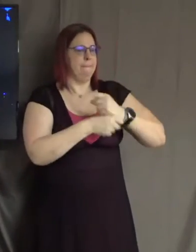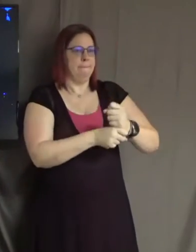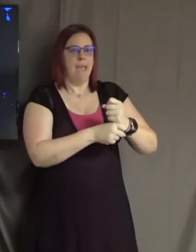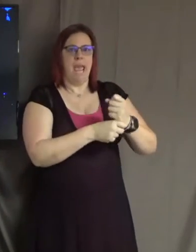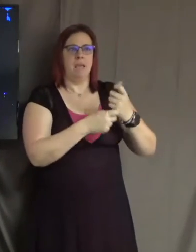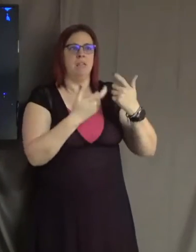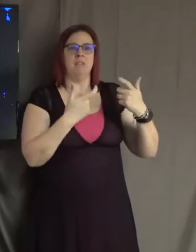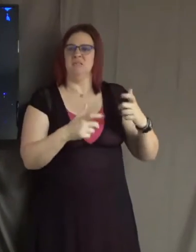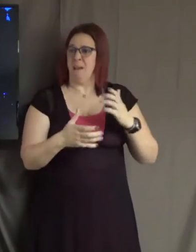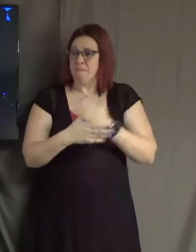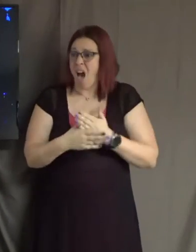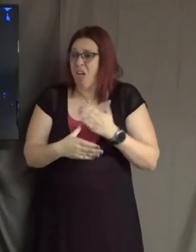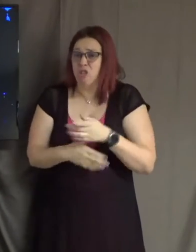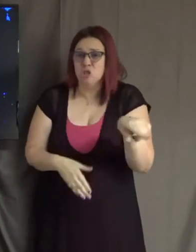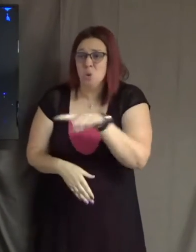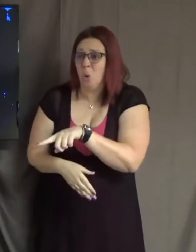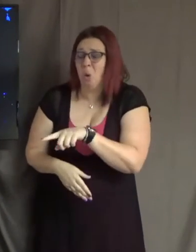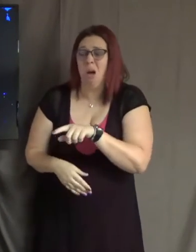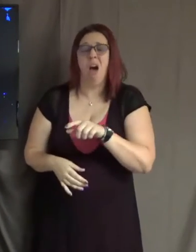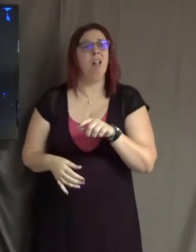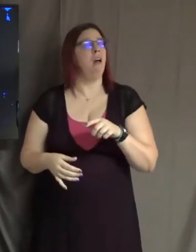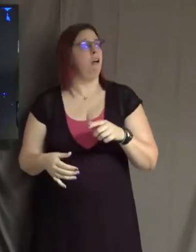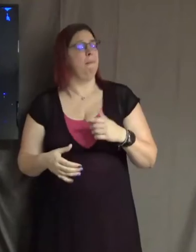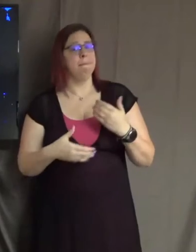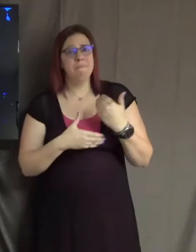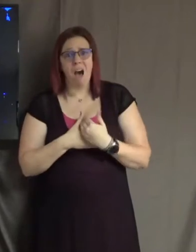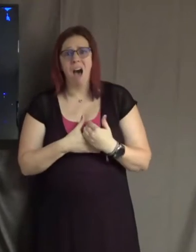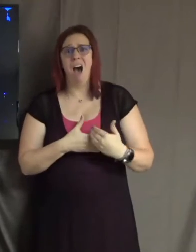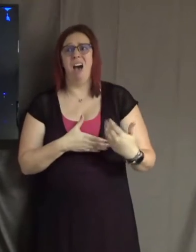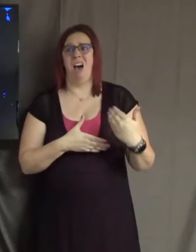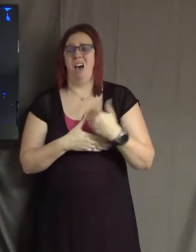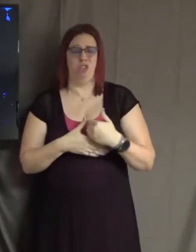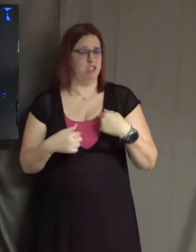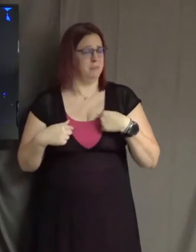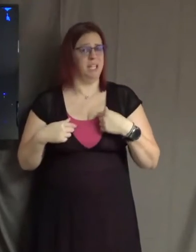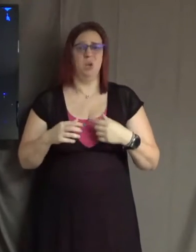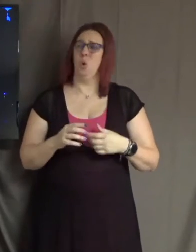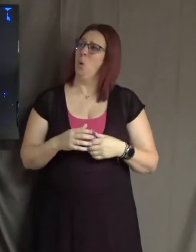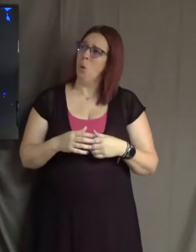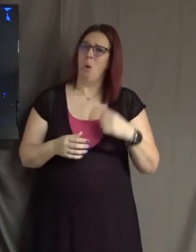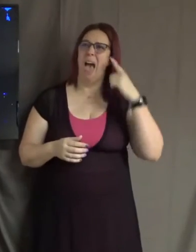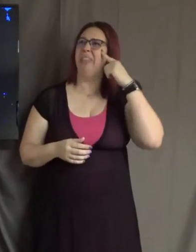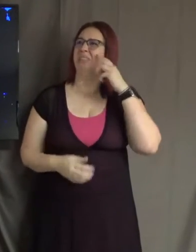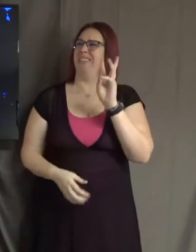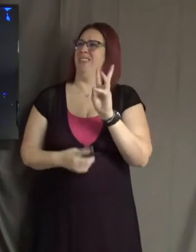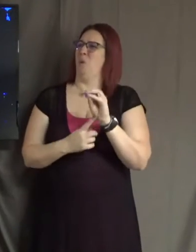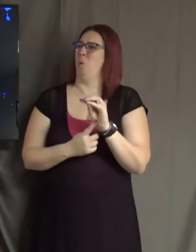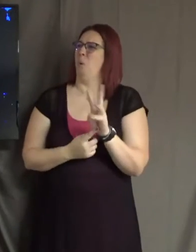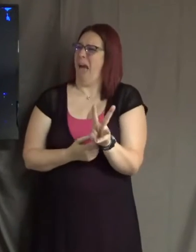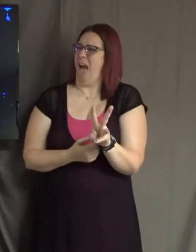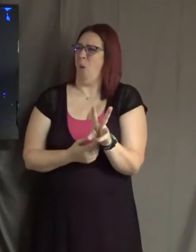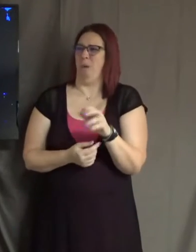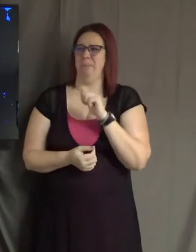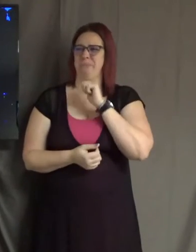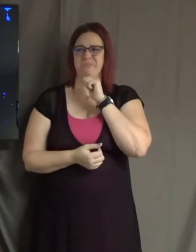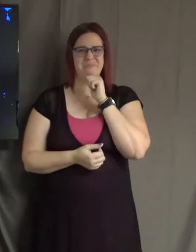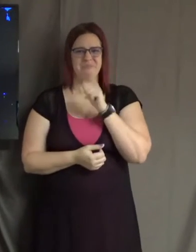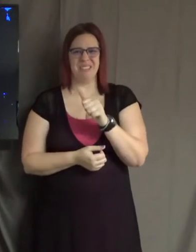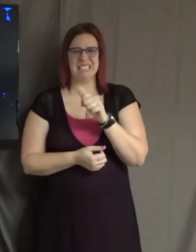bother you too? It bothers me. I think, I think, wow, that's just not cool. It's not true. And it,